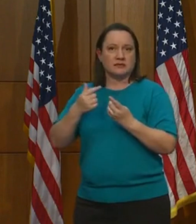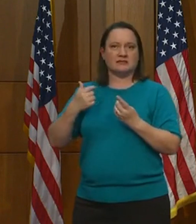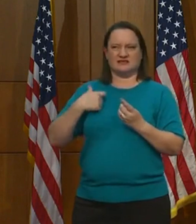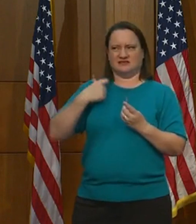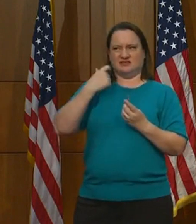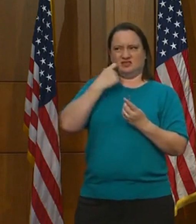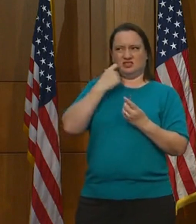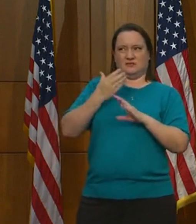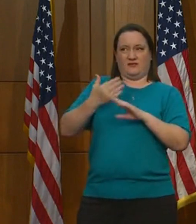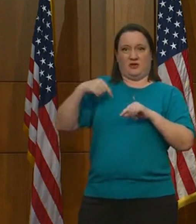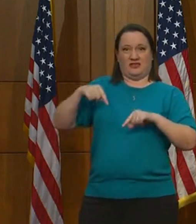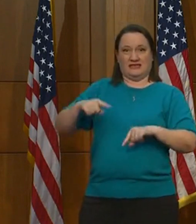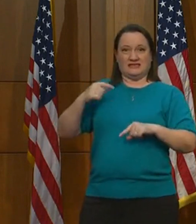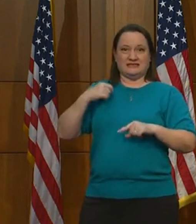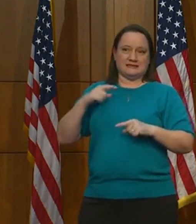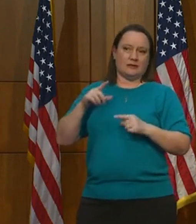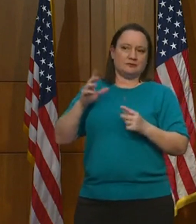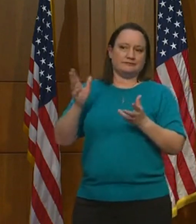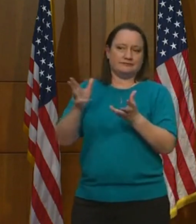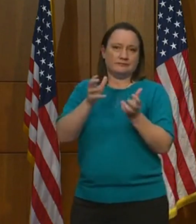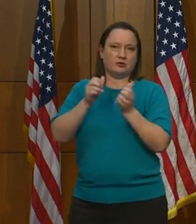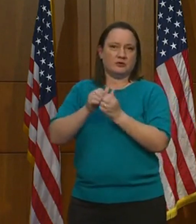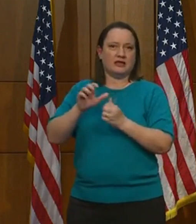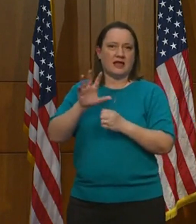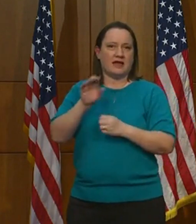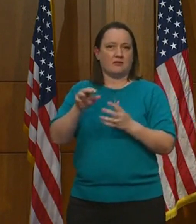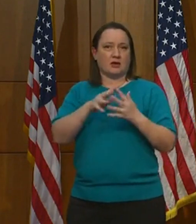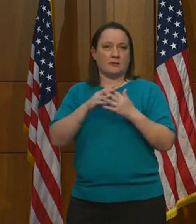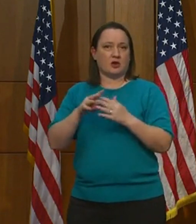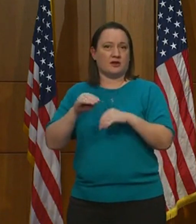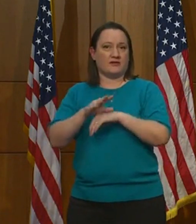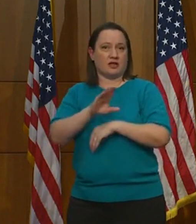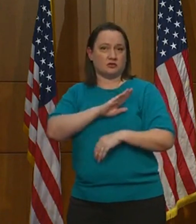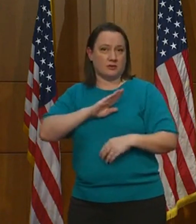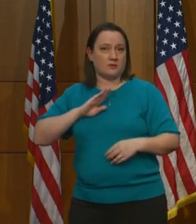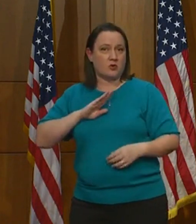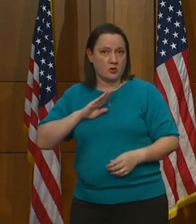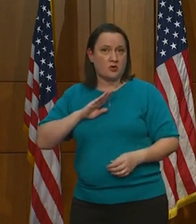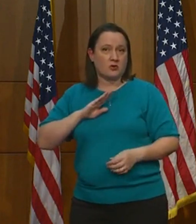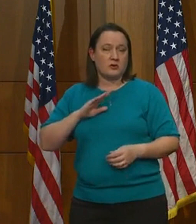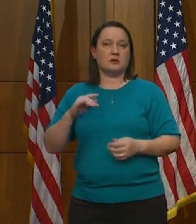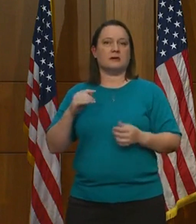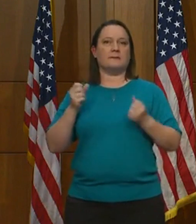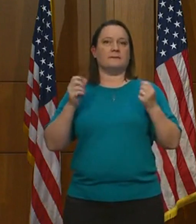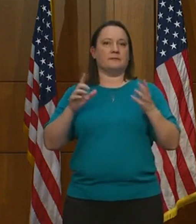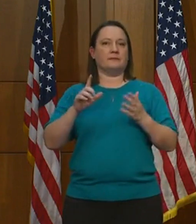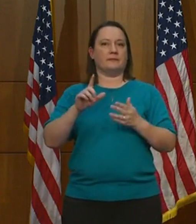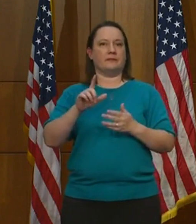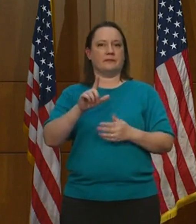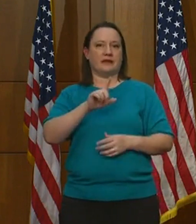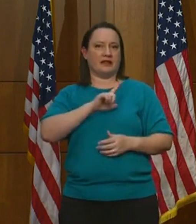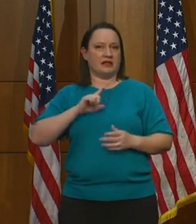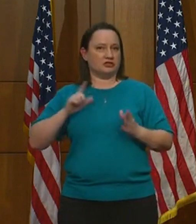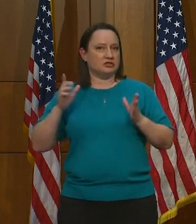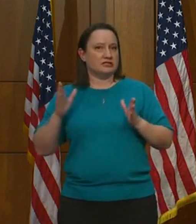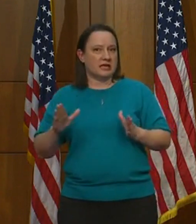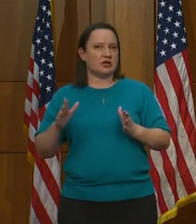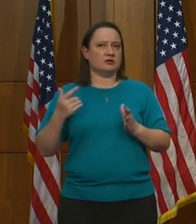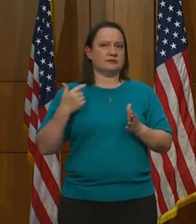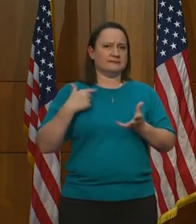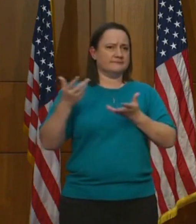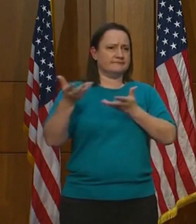with the African American Advisory Board. I've also had a lot of discussions with legislators. As you know, the